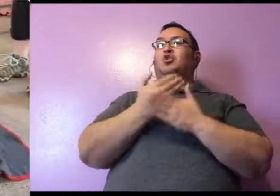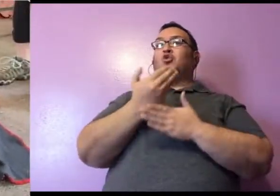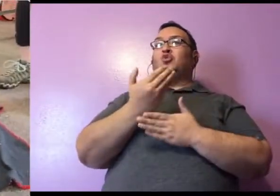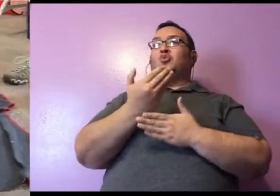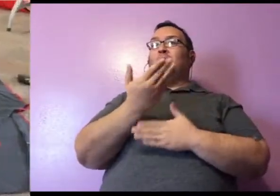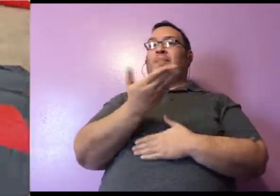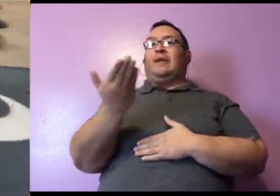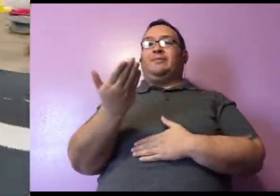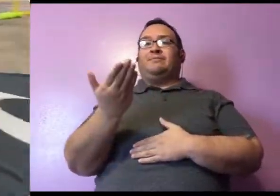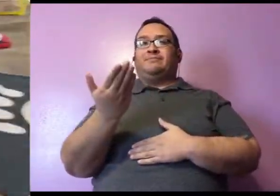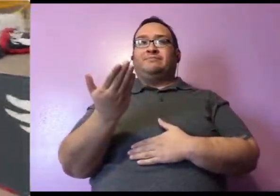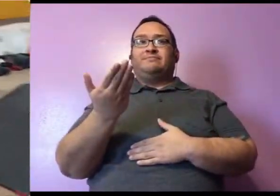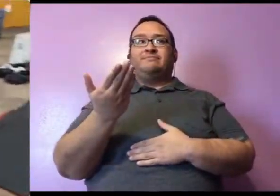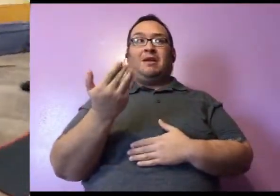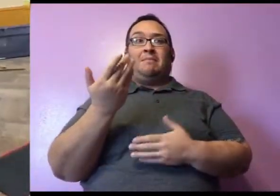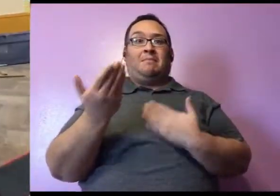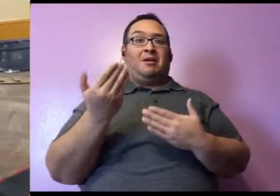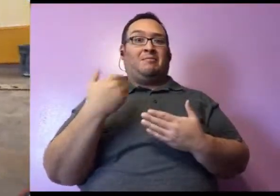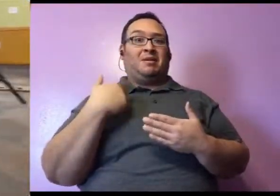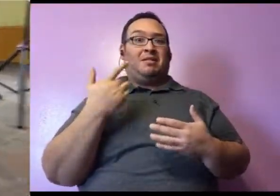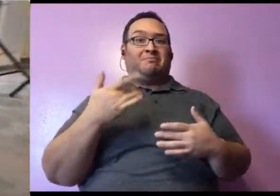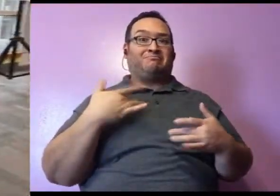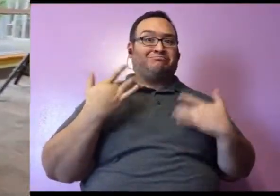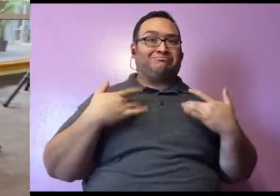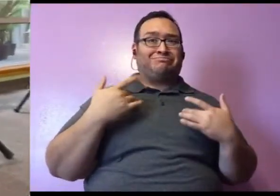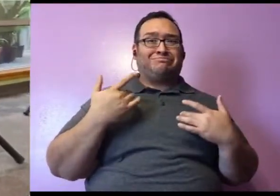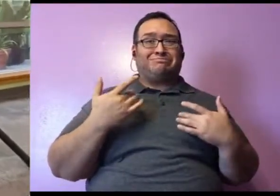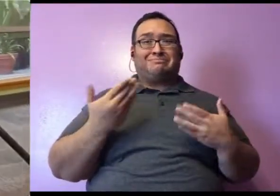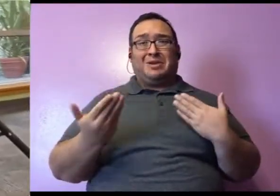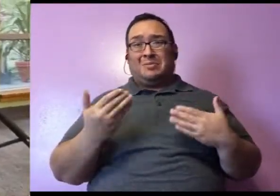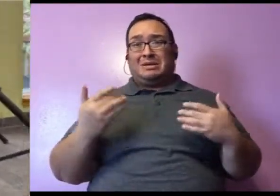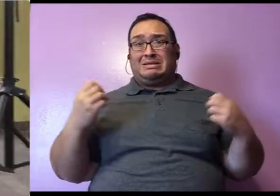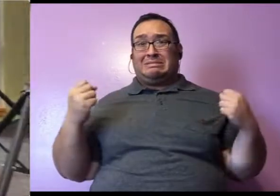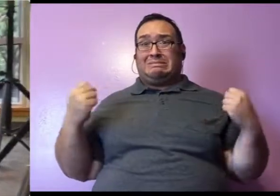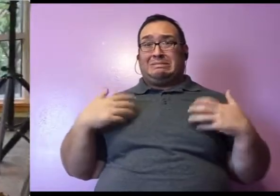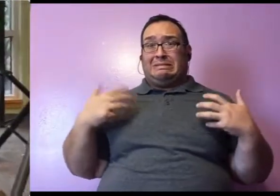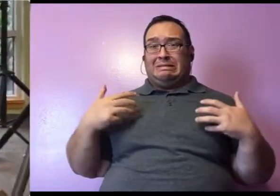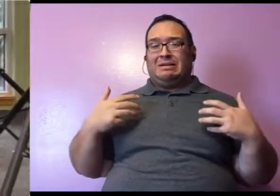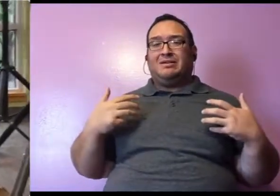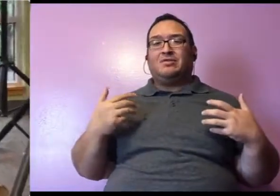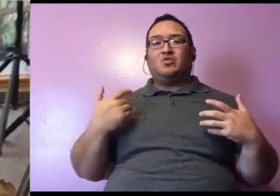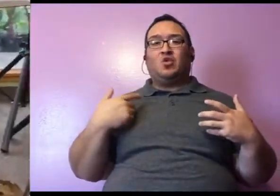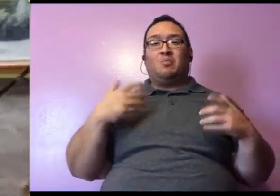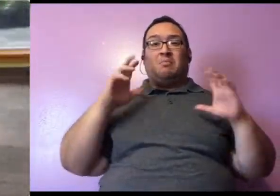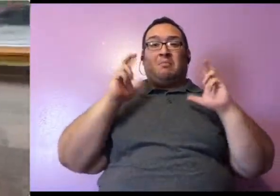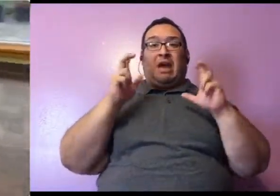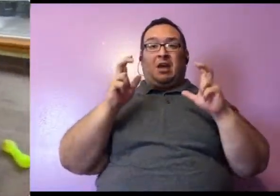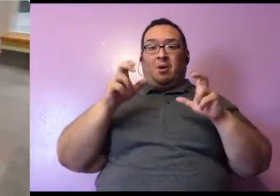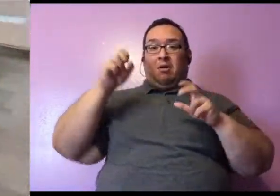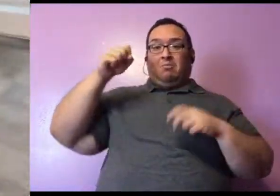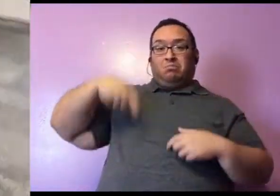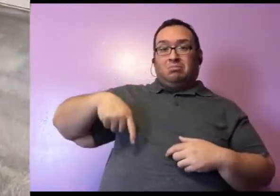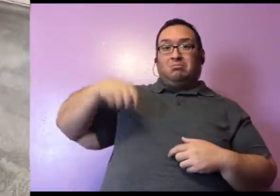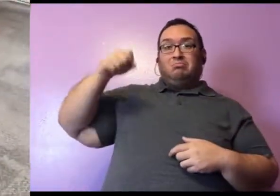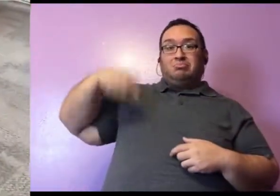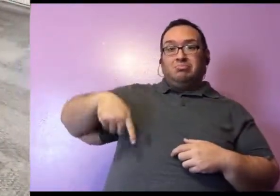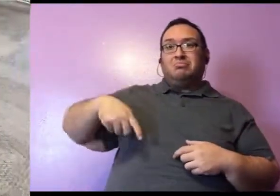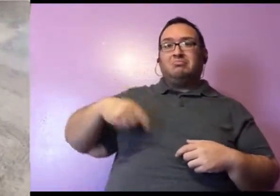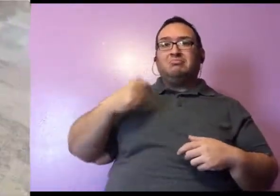new and exciting, maybe even a little bit scary. So sometimes it was bouncing a basketball, sometimes it was